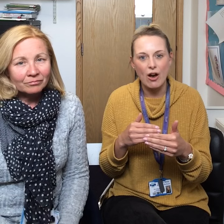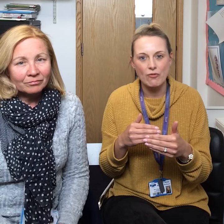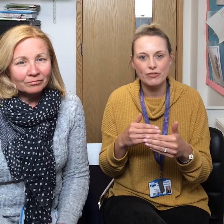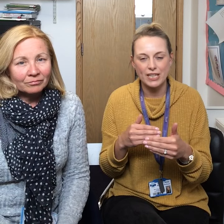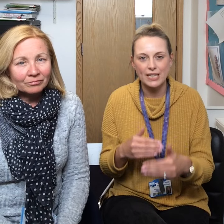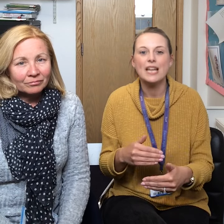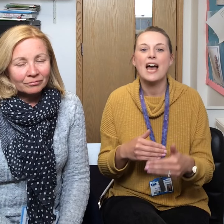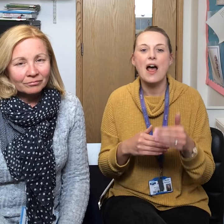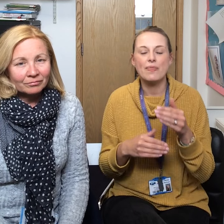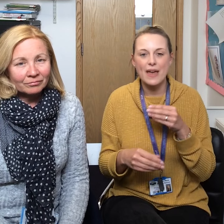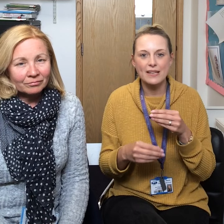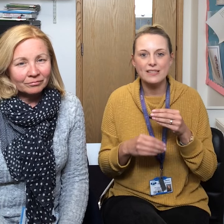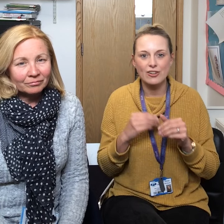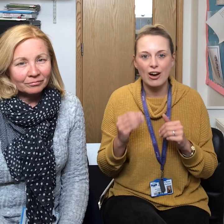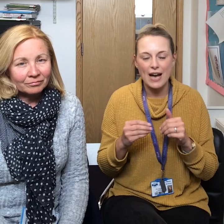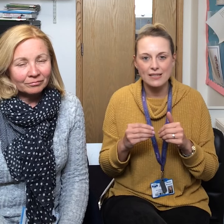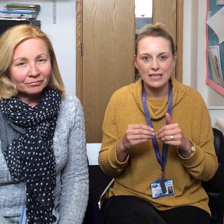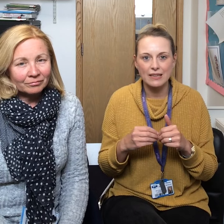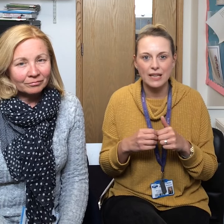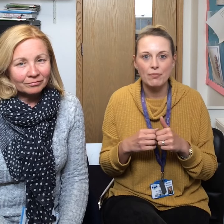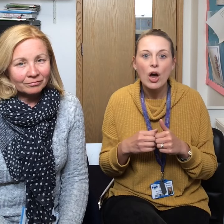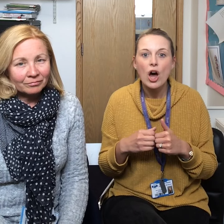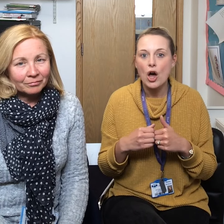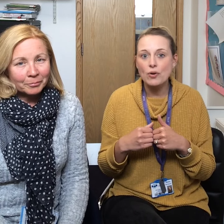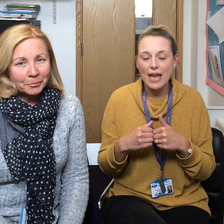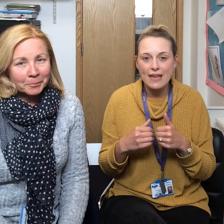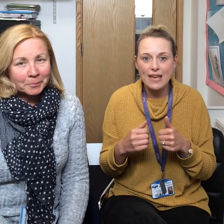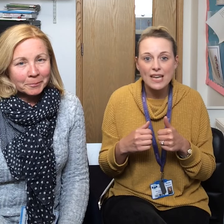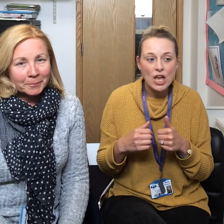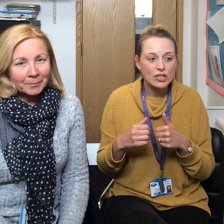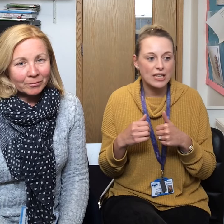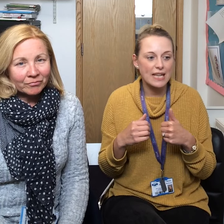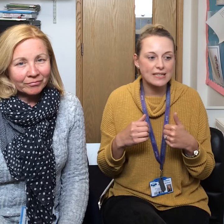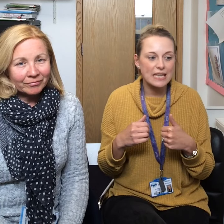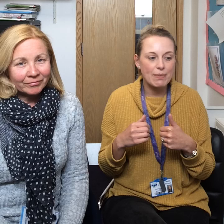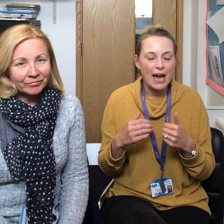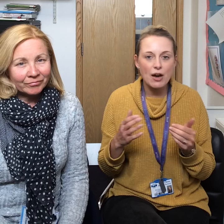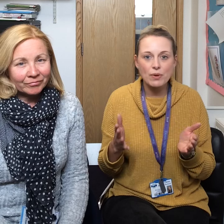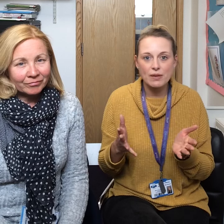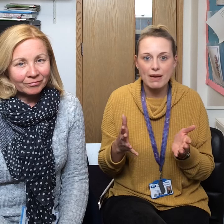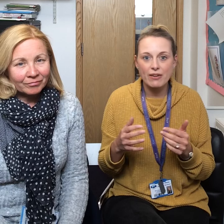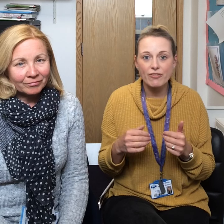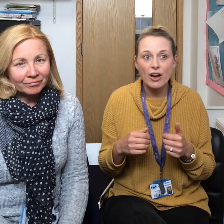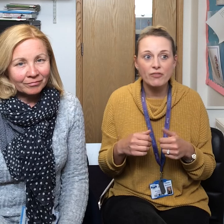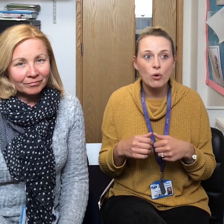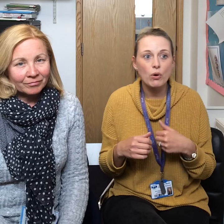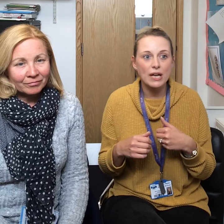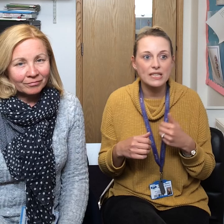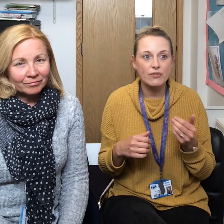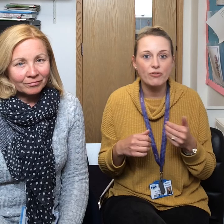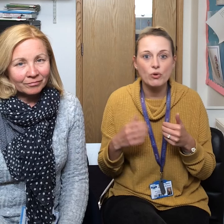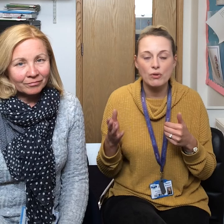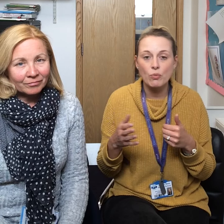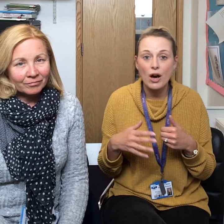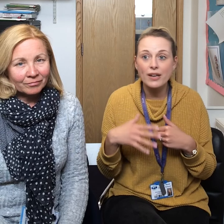confident and then start asking them, okay then, so let's think about how we can make five. What is four and one?